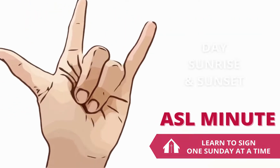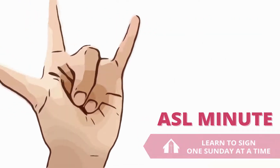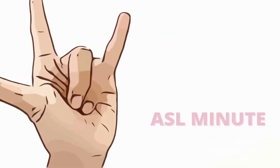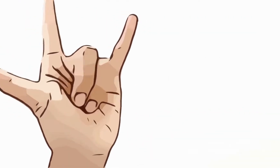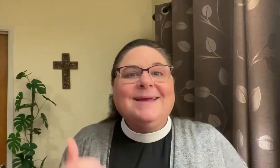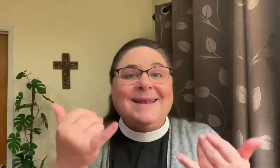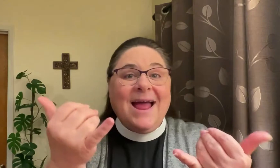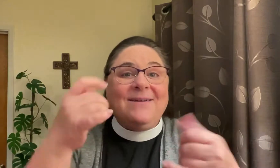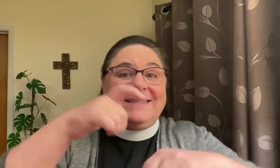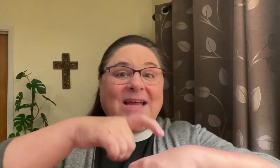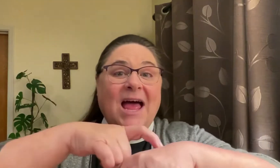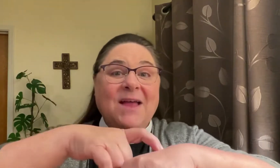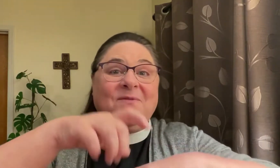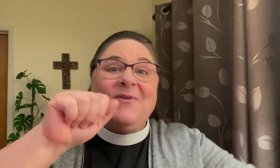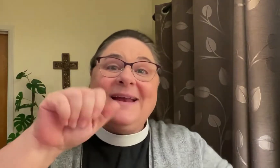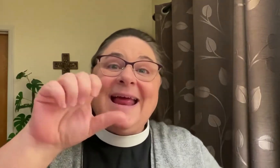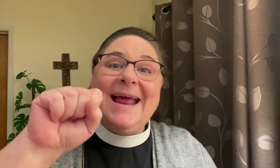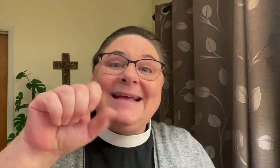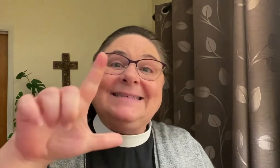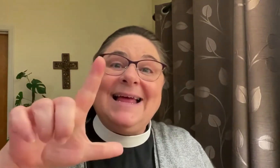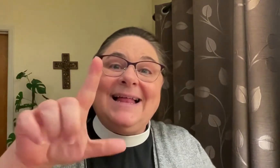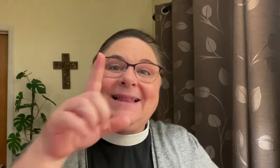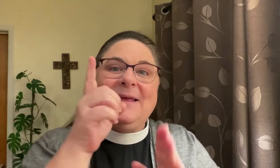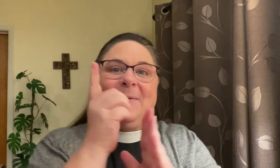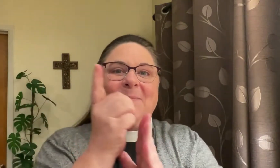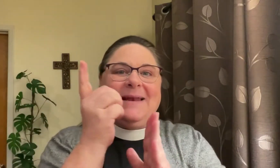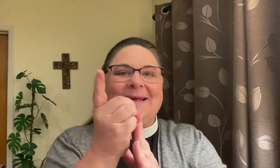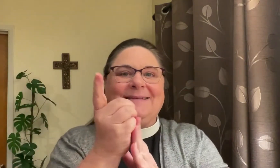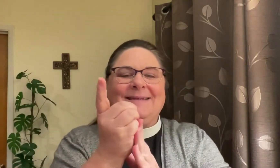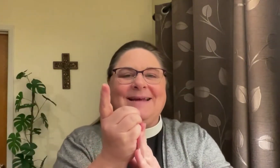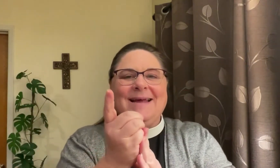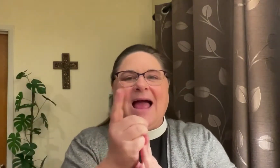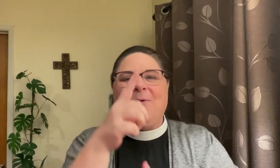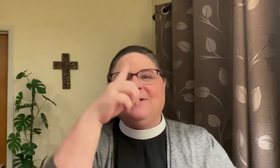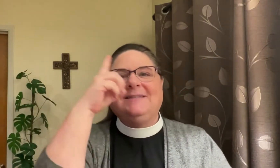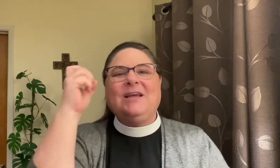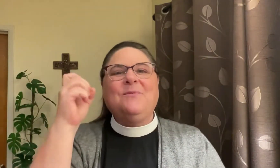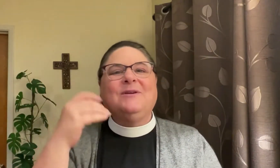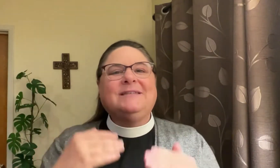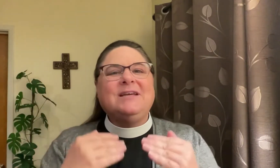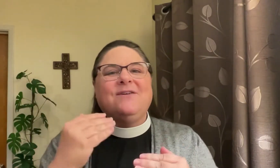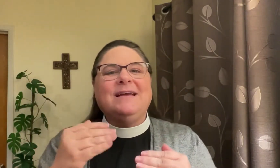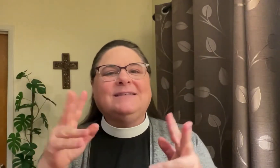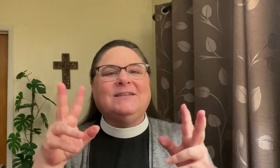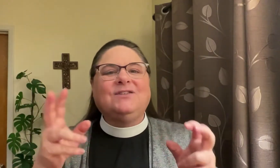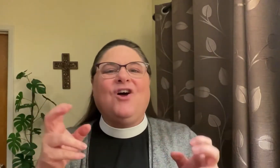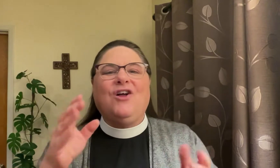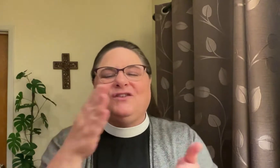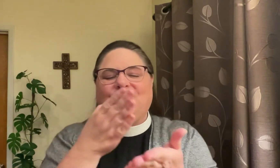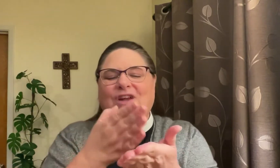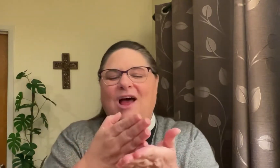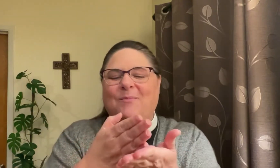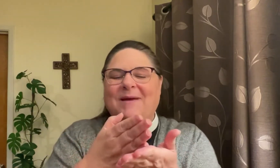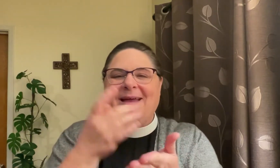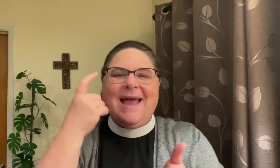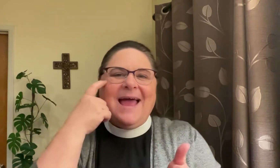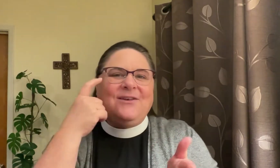now it's time for an ASL minute our summer series is called stop and